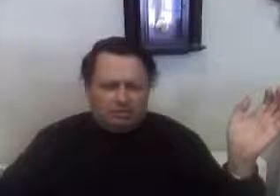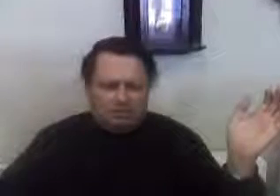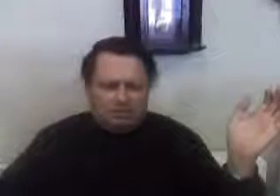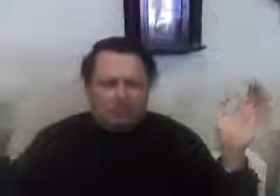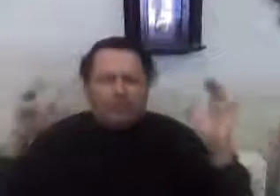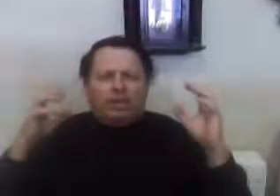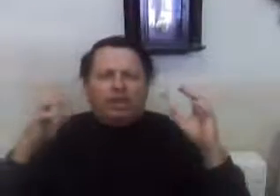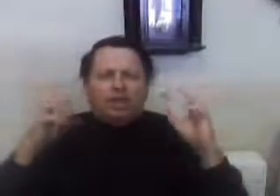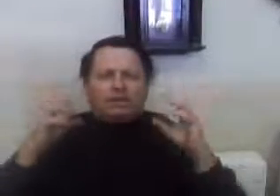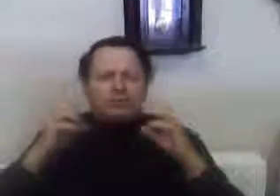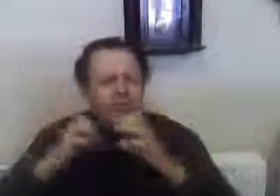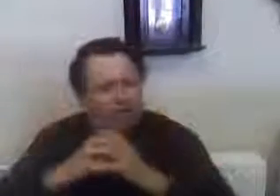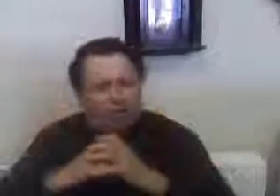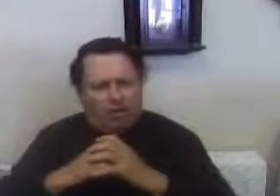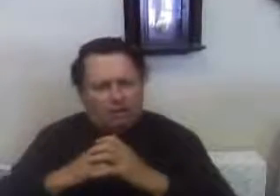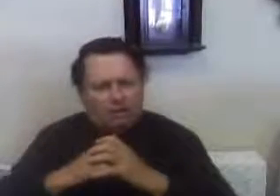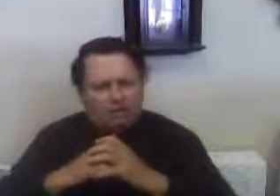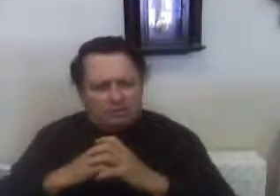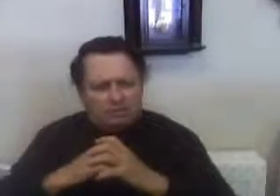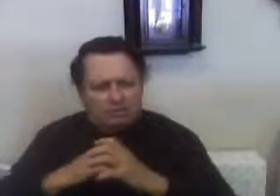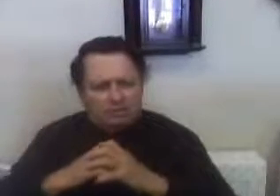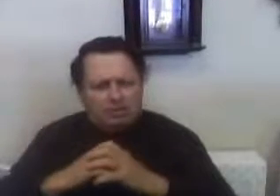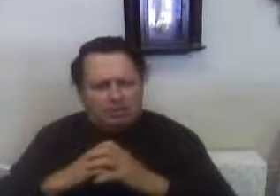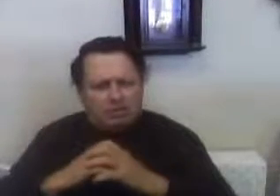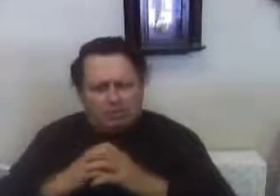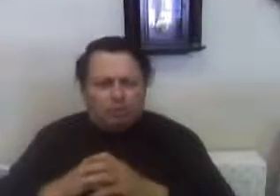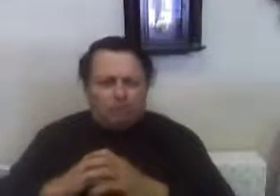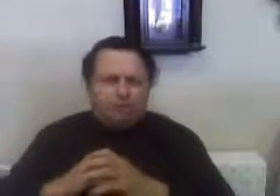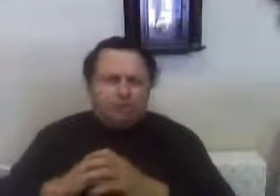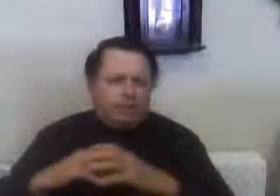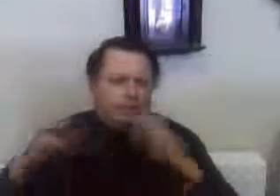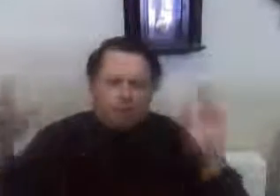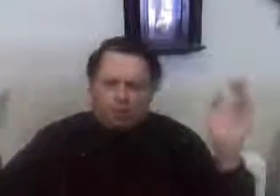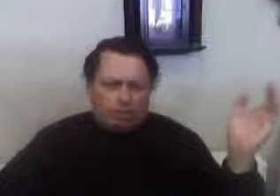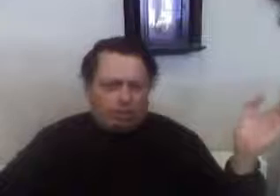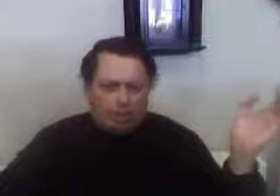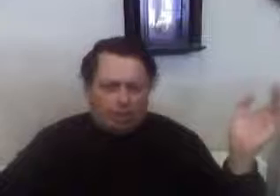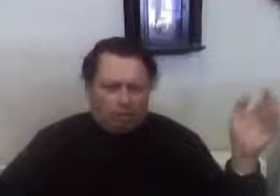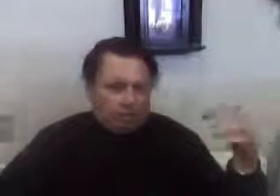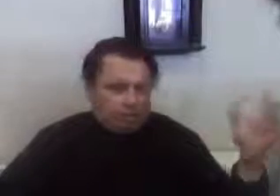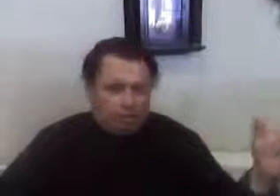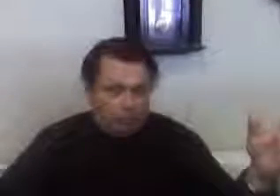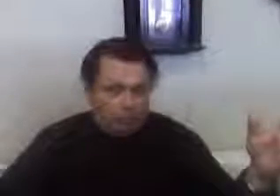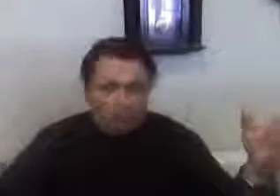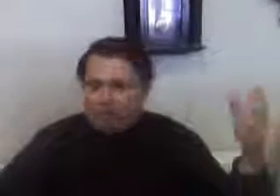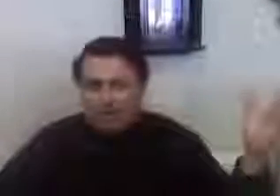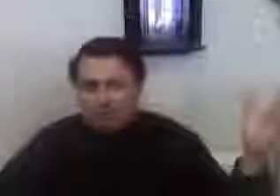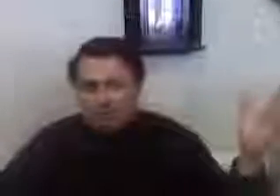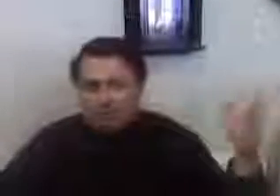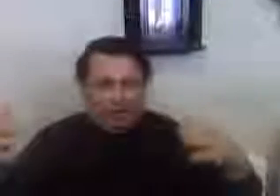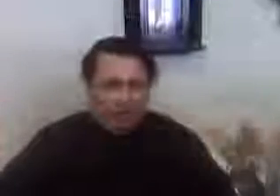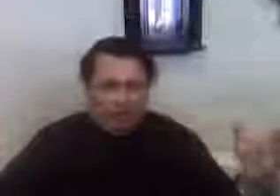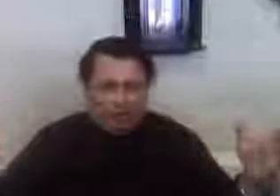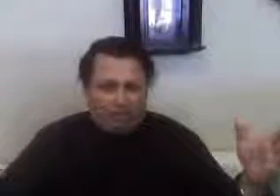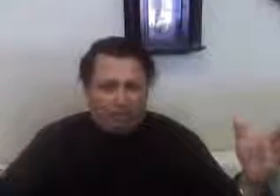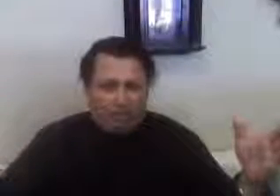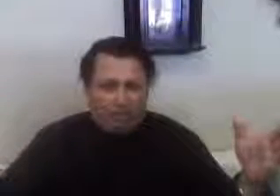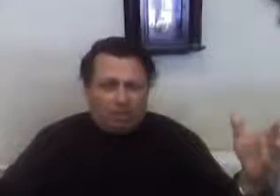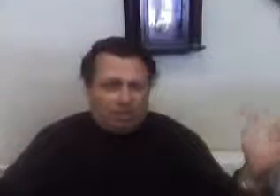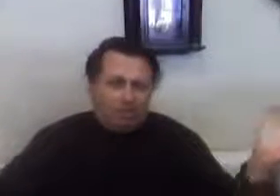We need a strong movement, which you could call union movement or congress movement, I don't care which, because